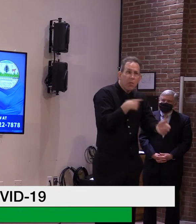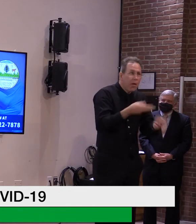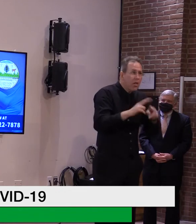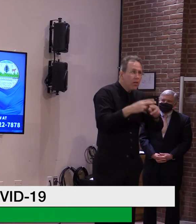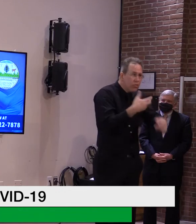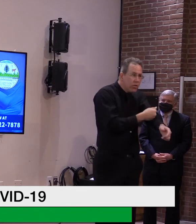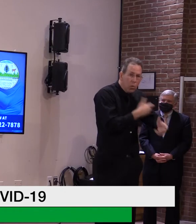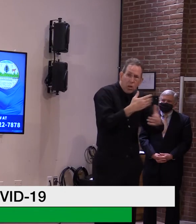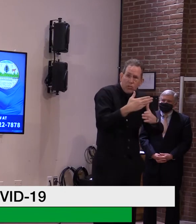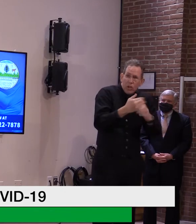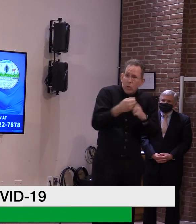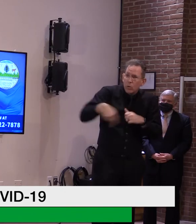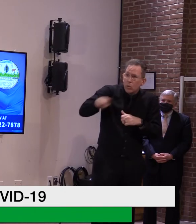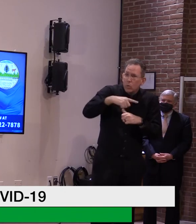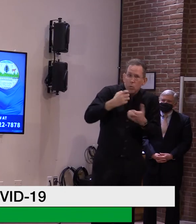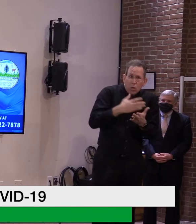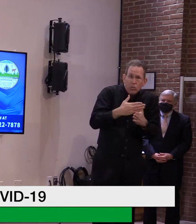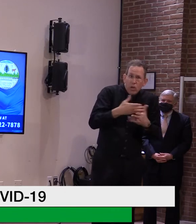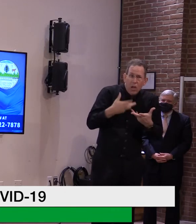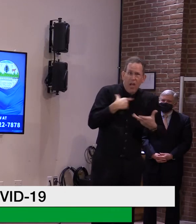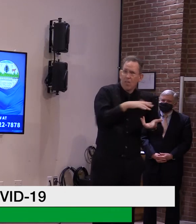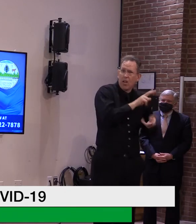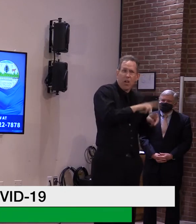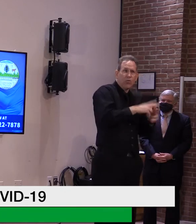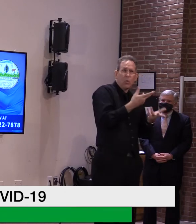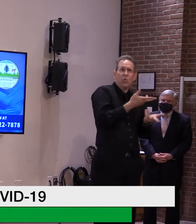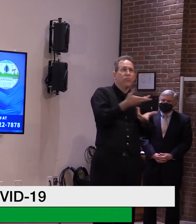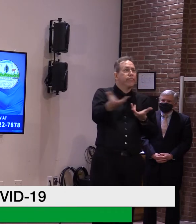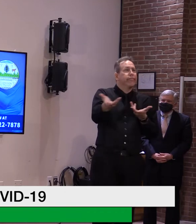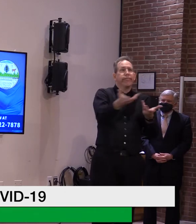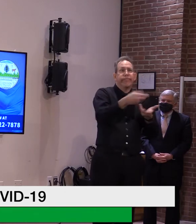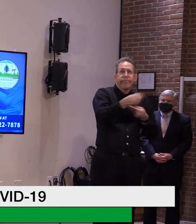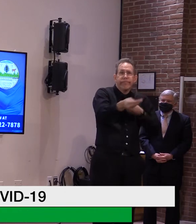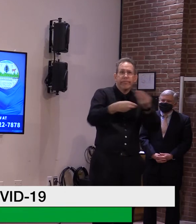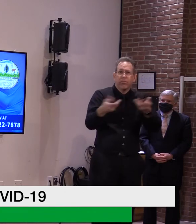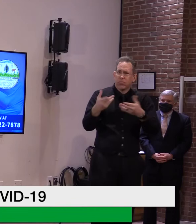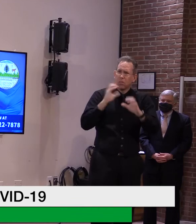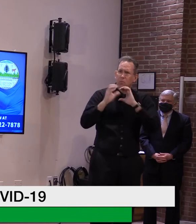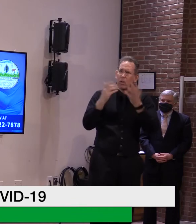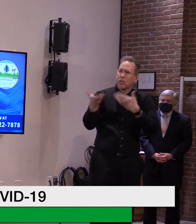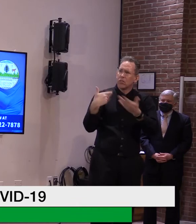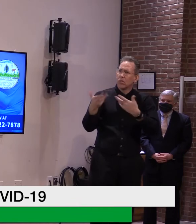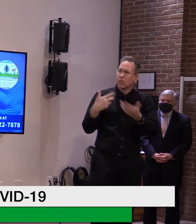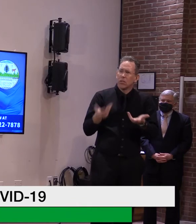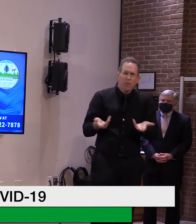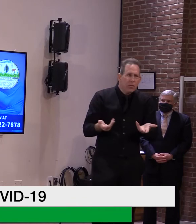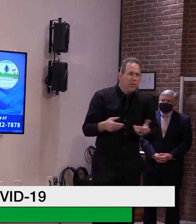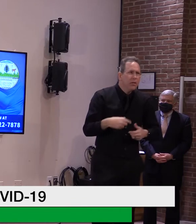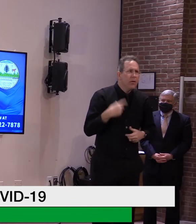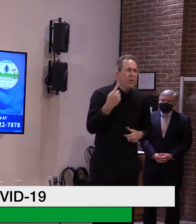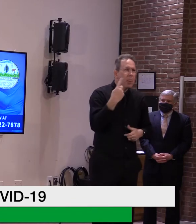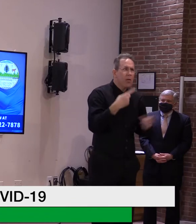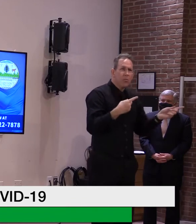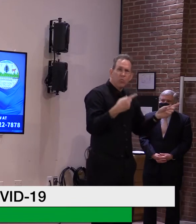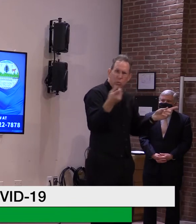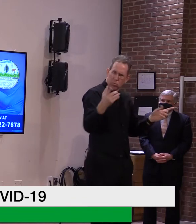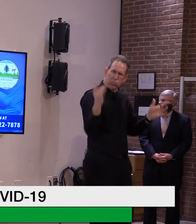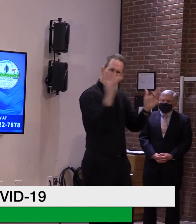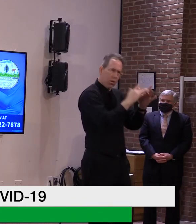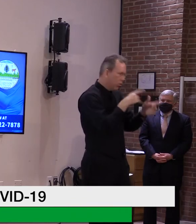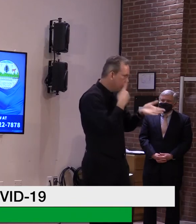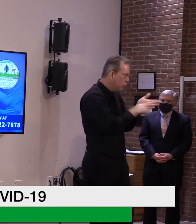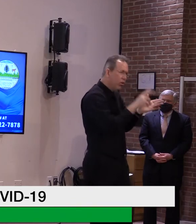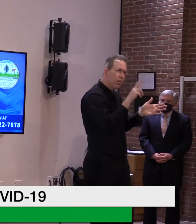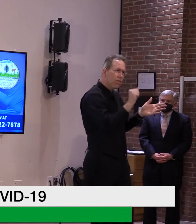Vermont, does Vermont actually know, um, how many people have been vaccinated by the VA? Does that impact